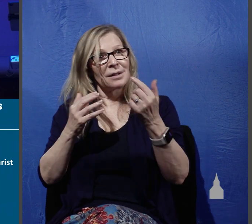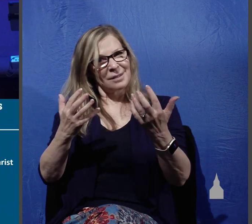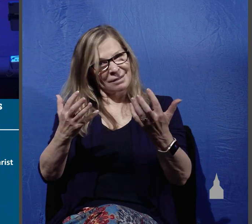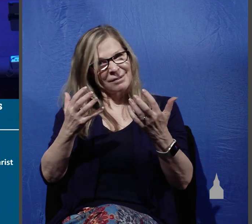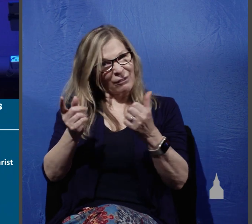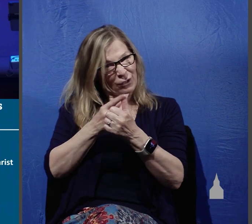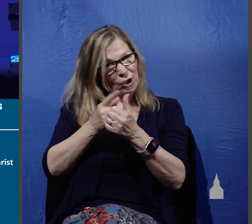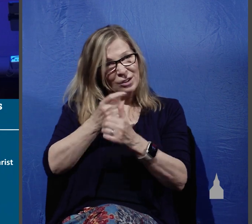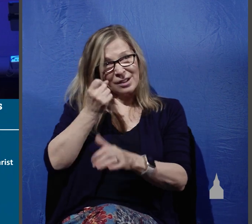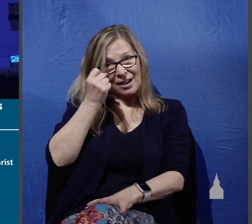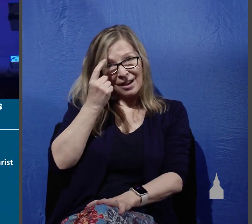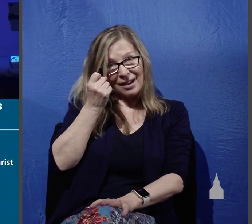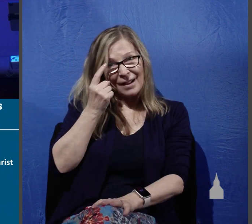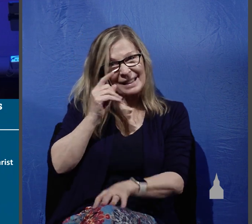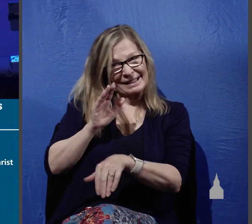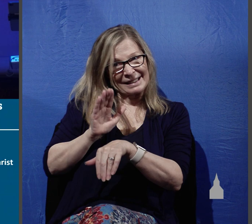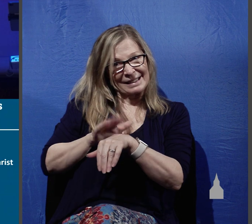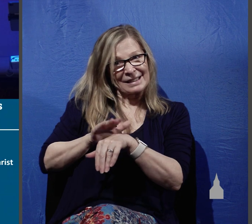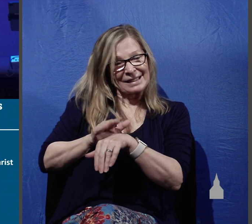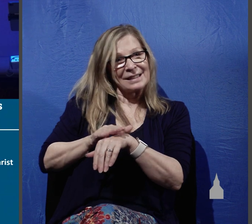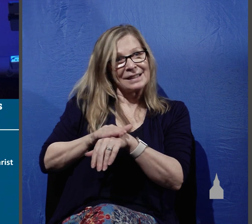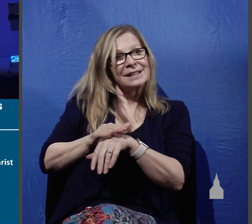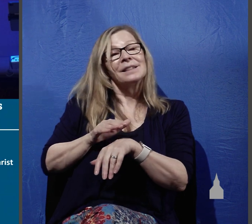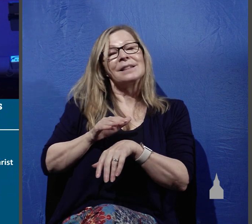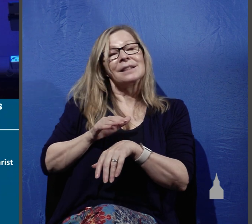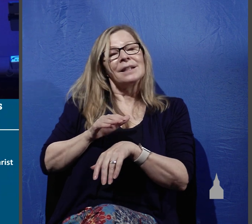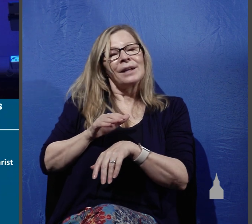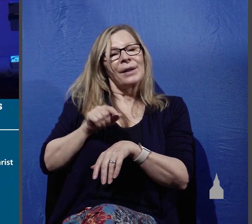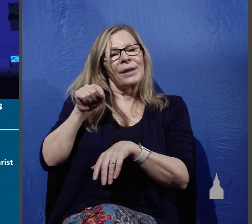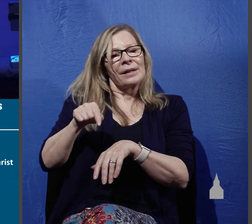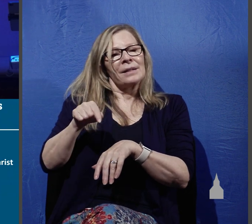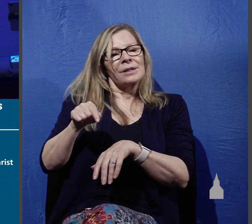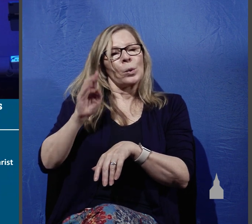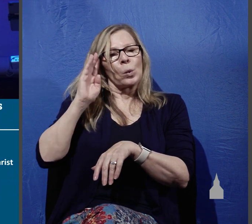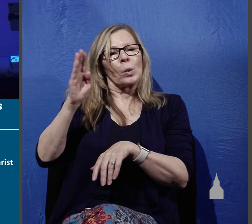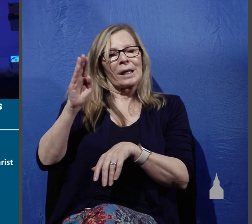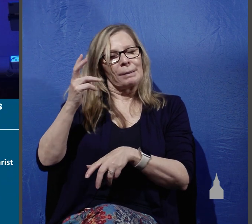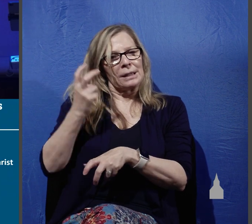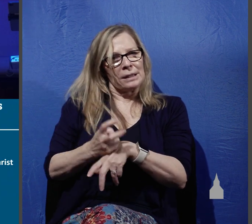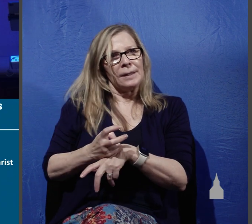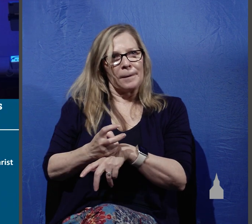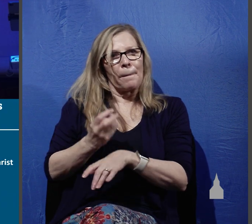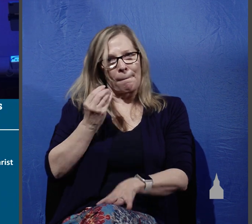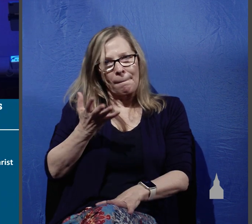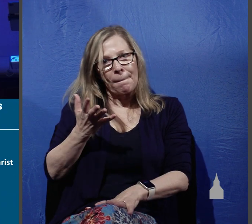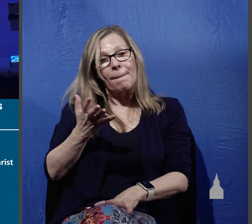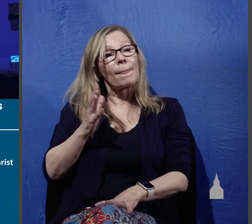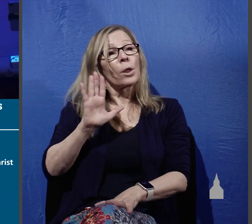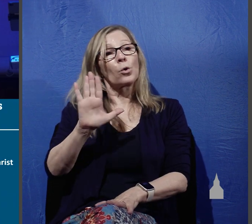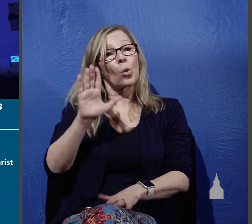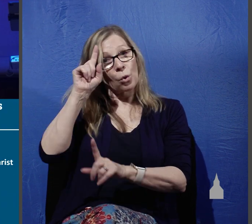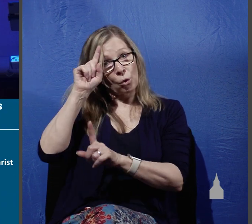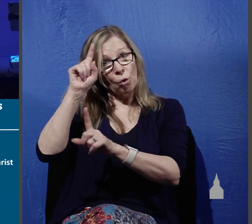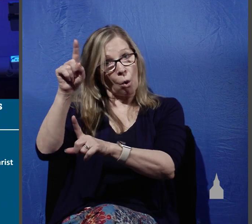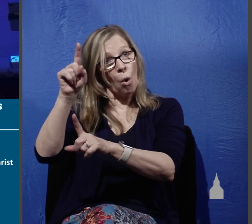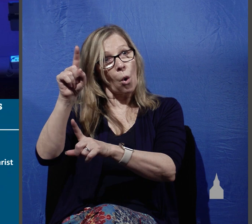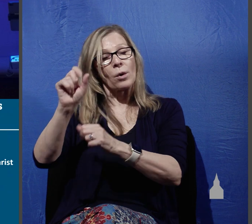to first understand what they're actually getting into so he tells them that their mission is dangerous